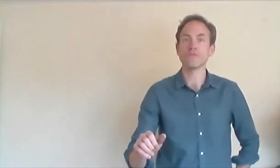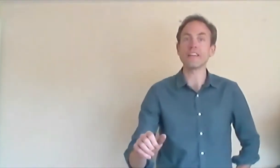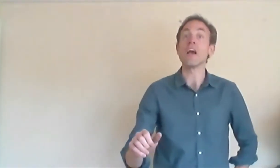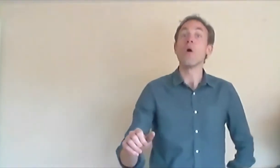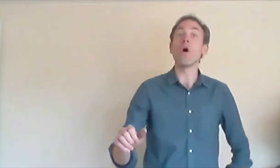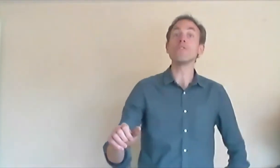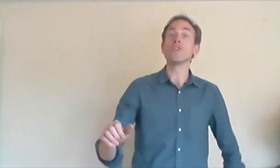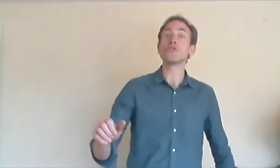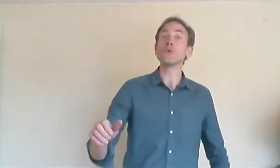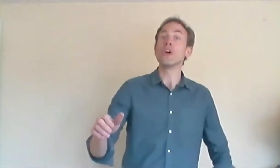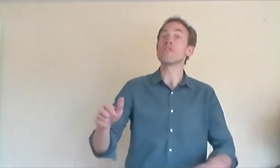One, two, three.